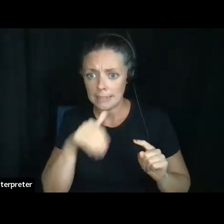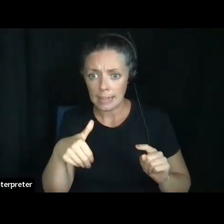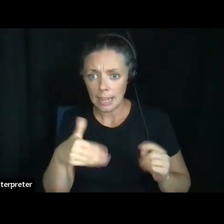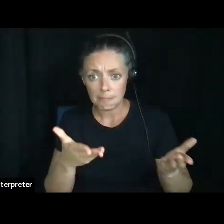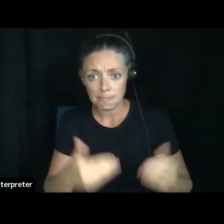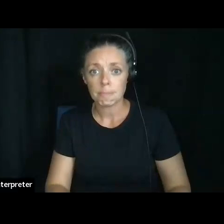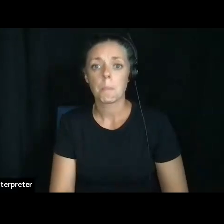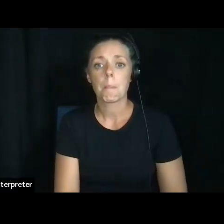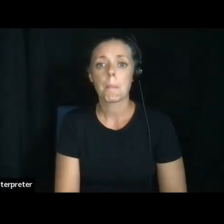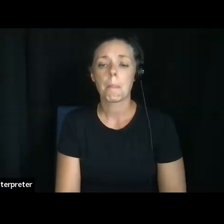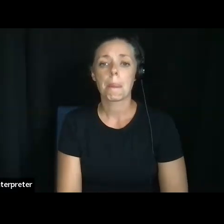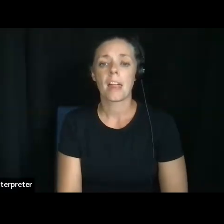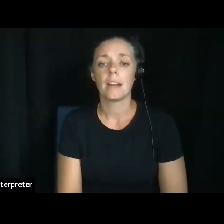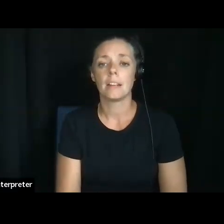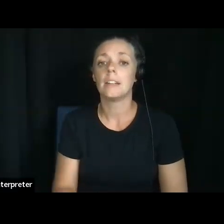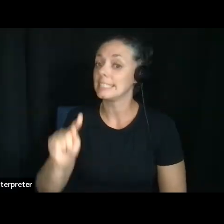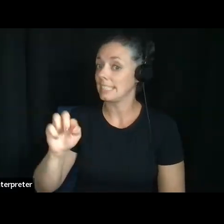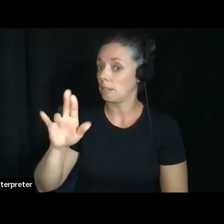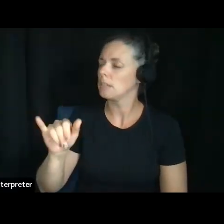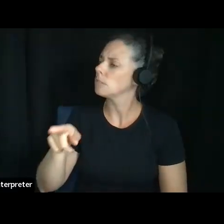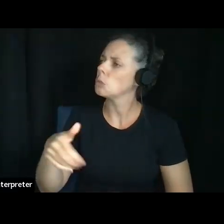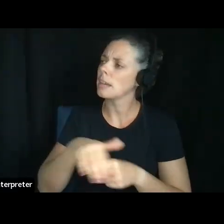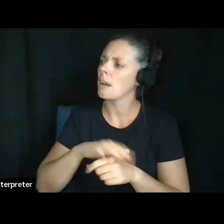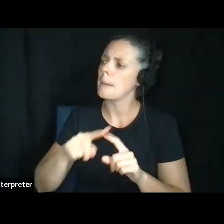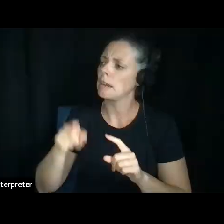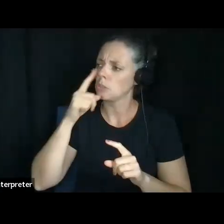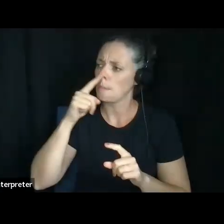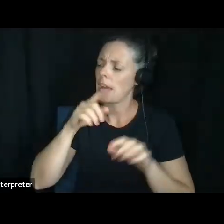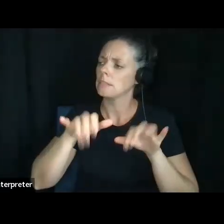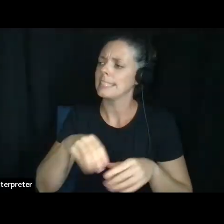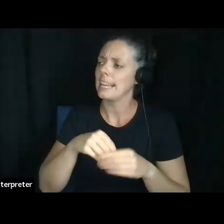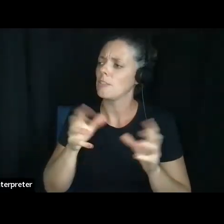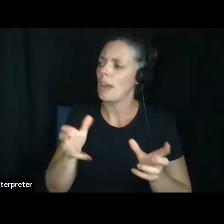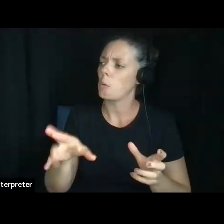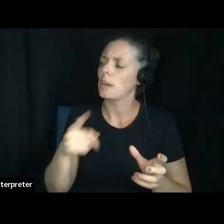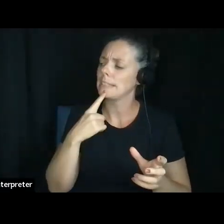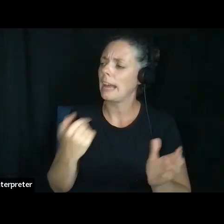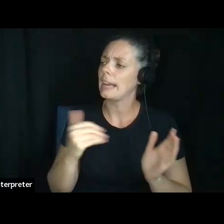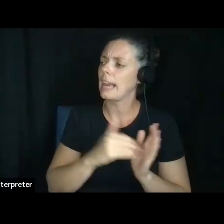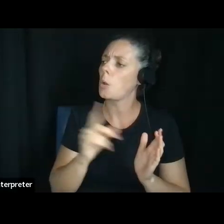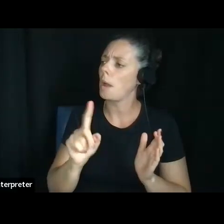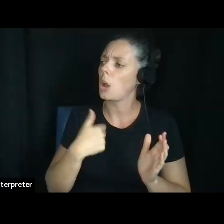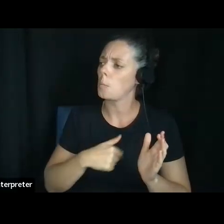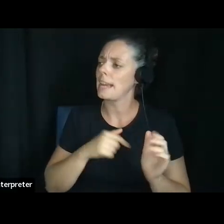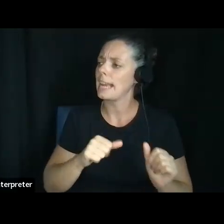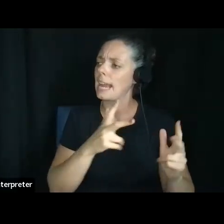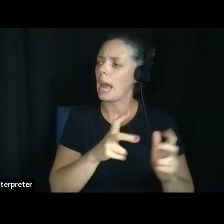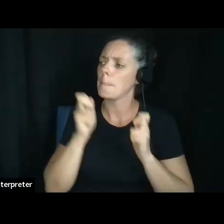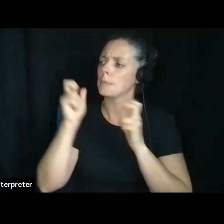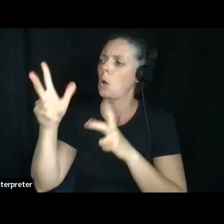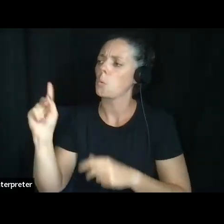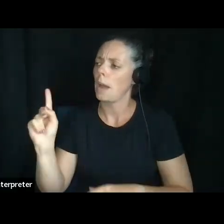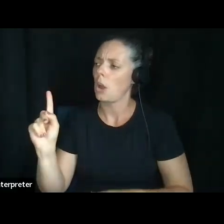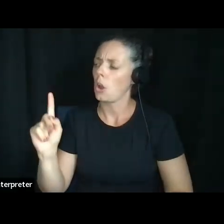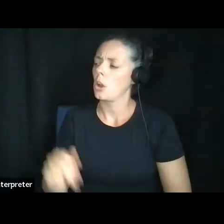You've covered this, but, um, are you able to put in the chat or tell us again, uh, where we can upload an advanced directive so